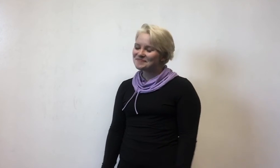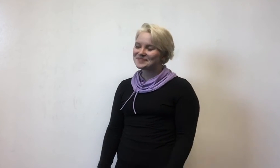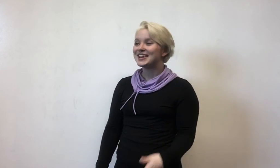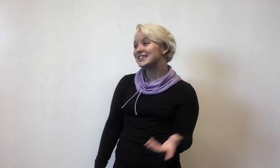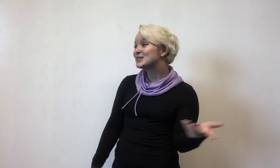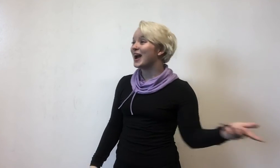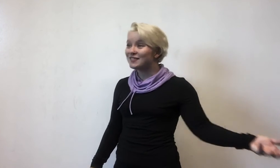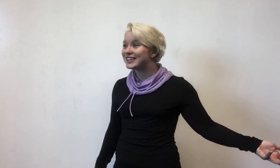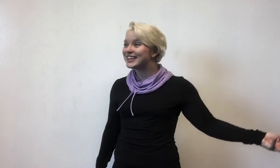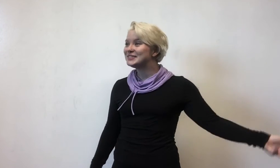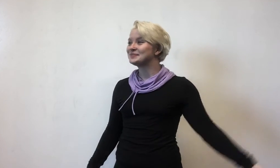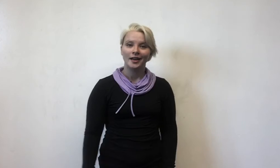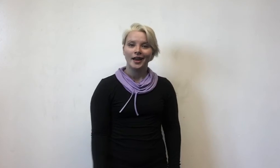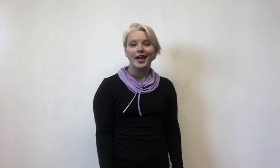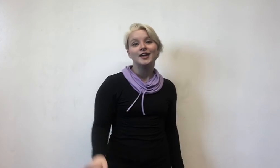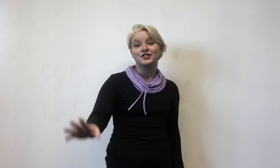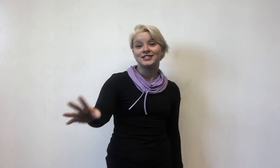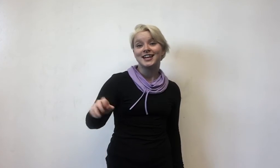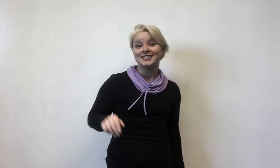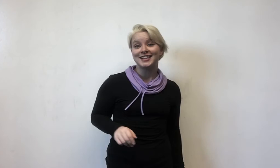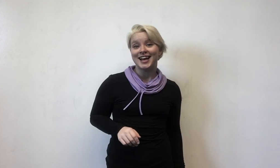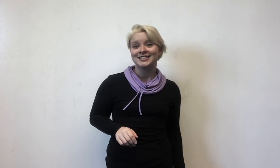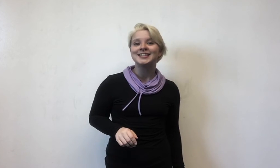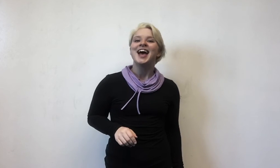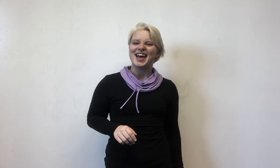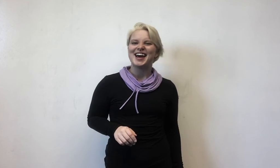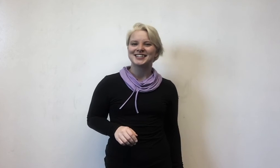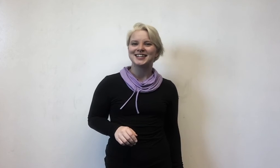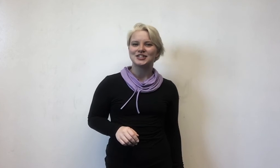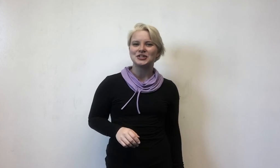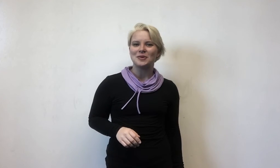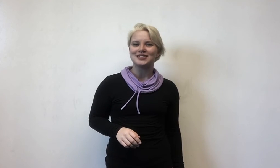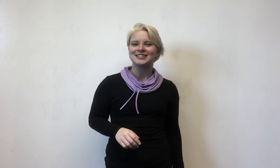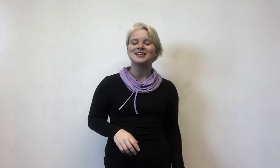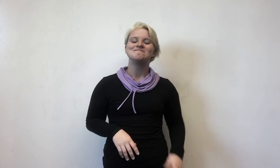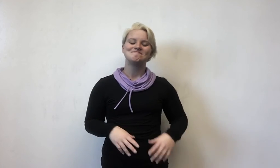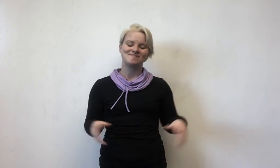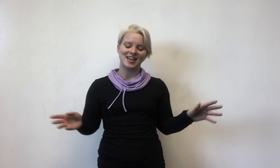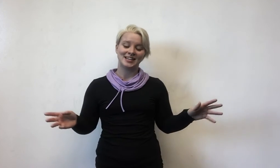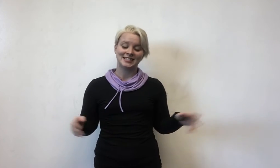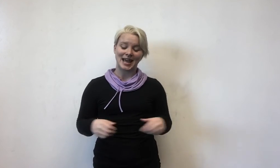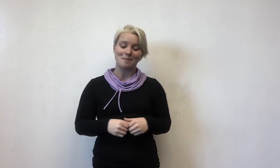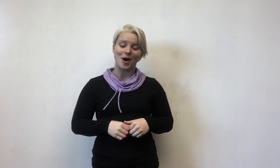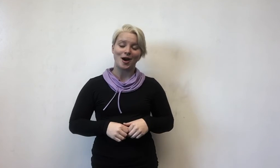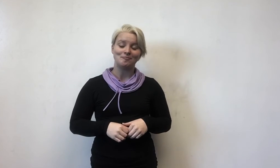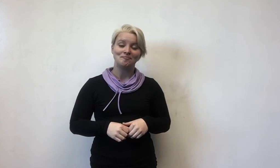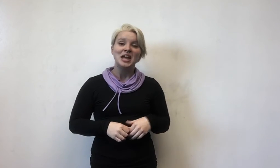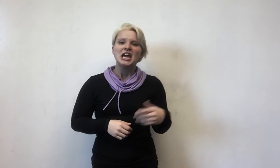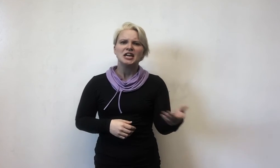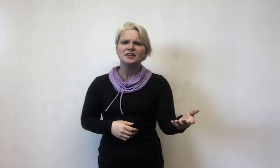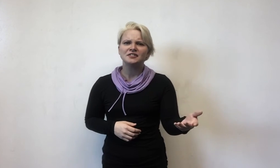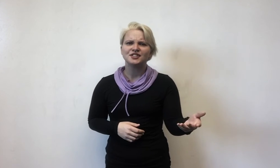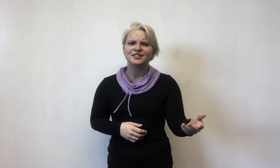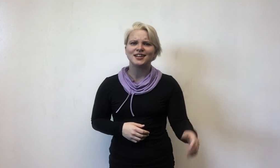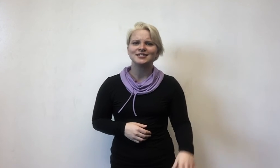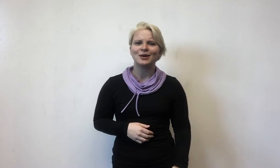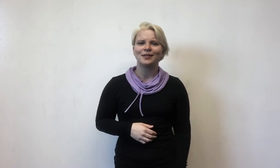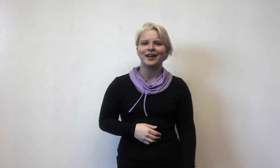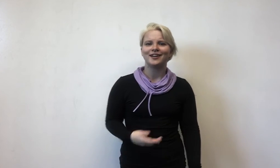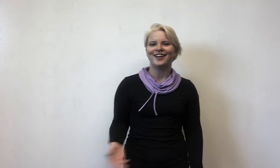It's gravity. If she says yes and acts like she wants it, it's game on. Even if she says no later,